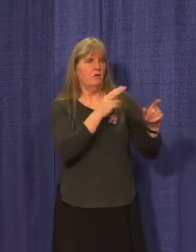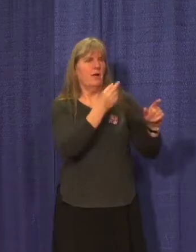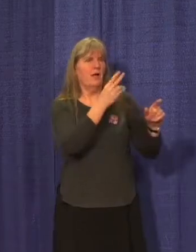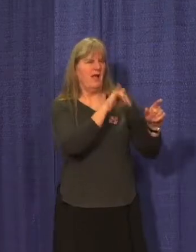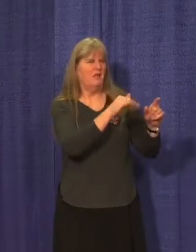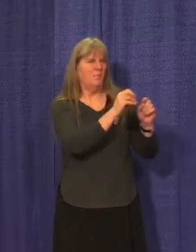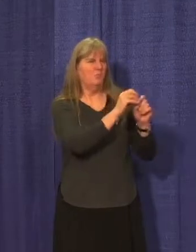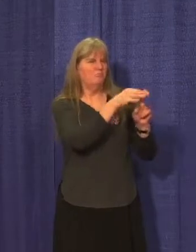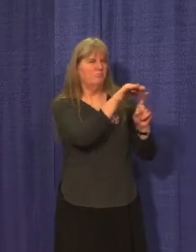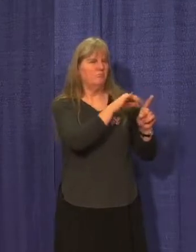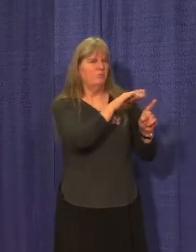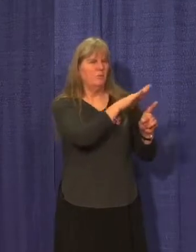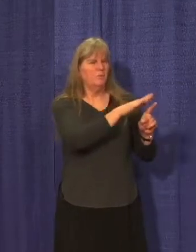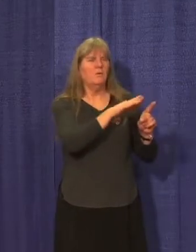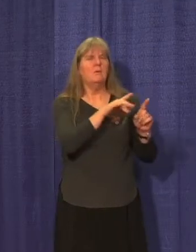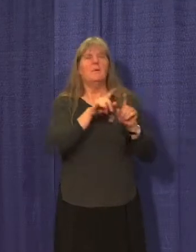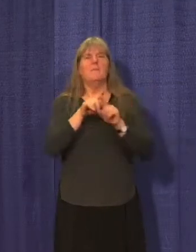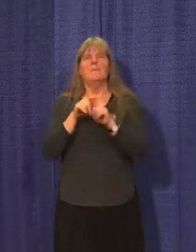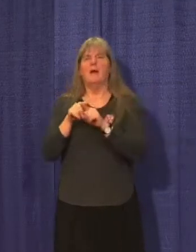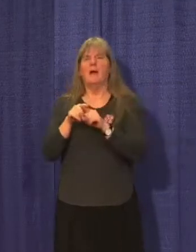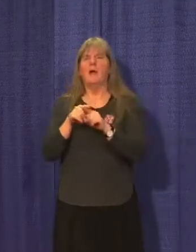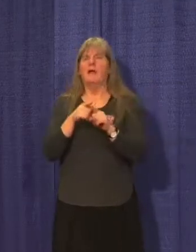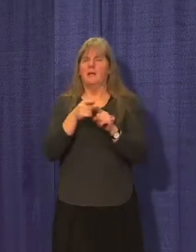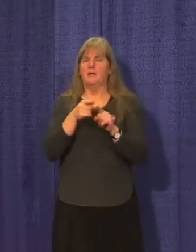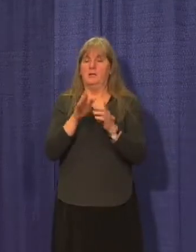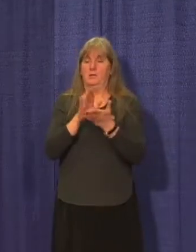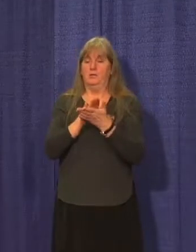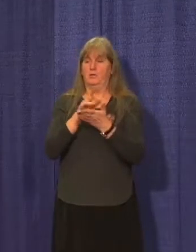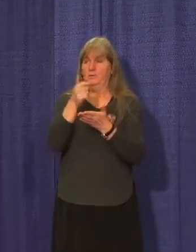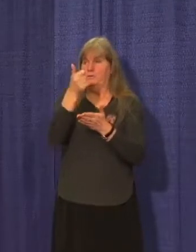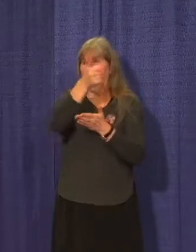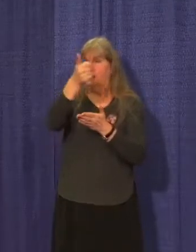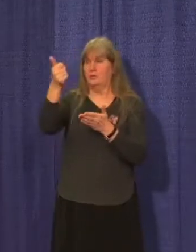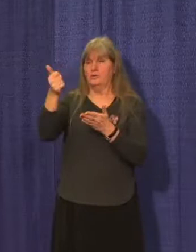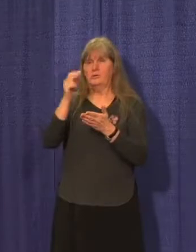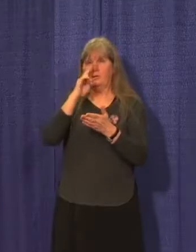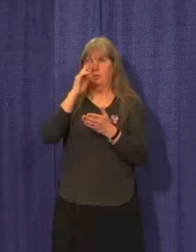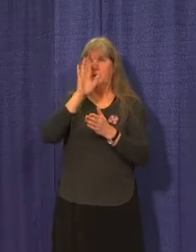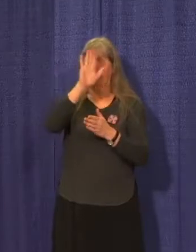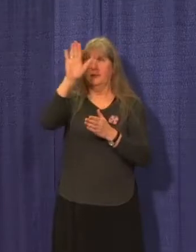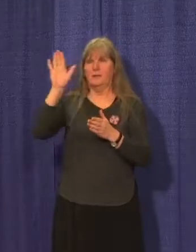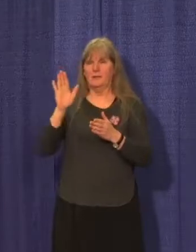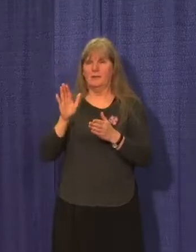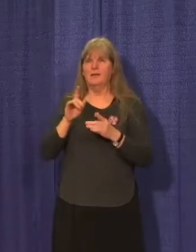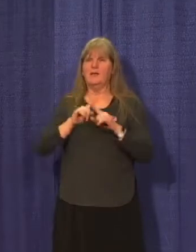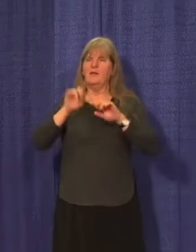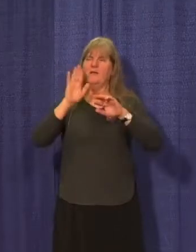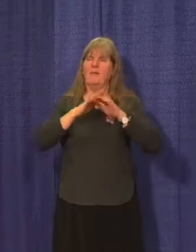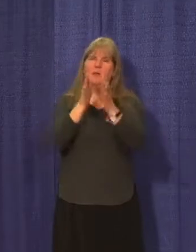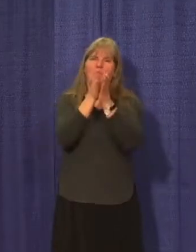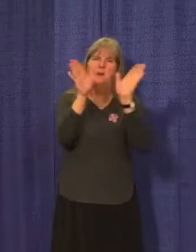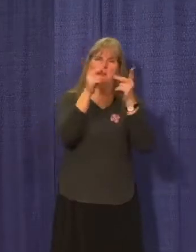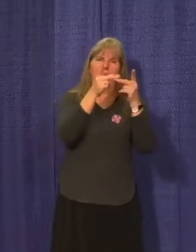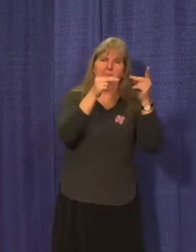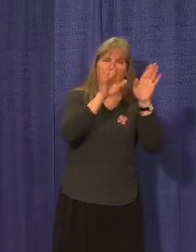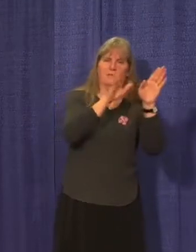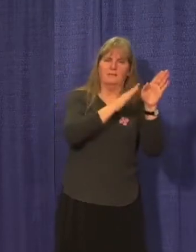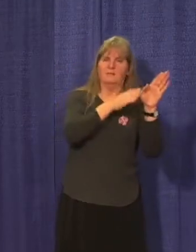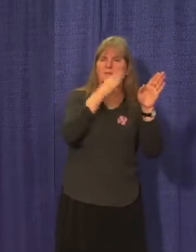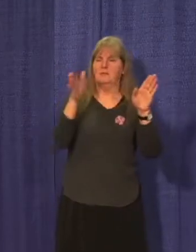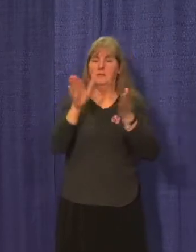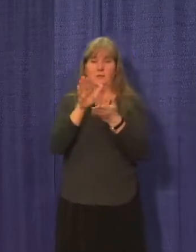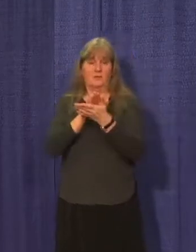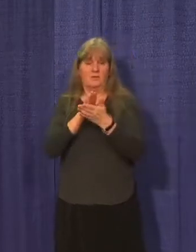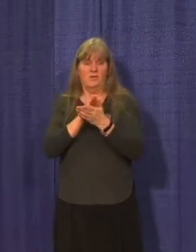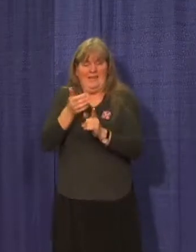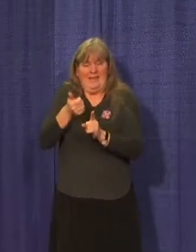add to this as well. Schools are different than public spaces. They each have an